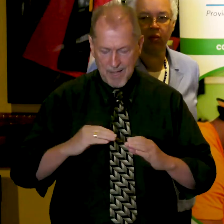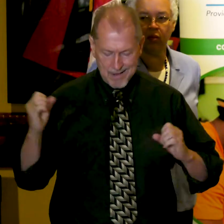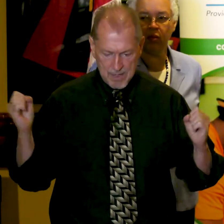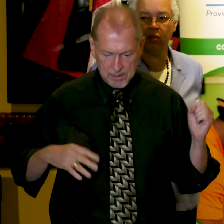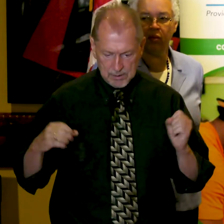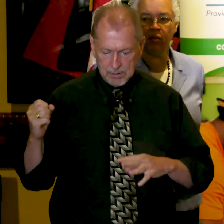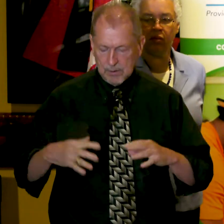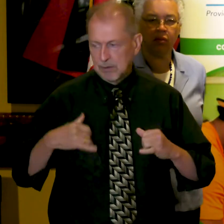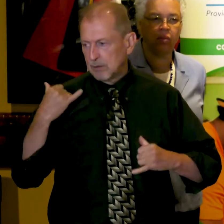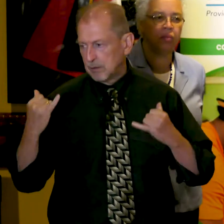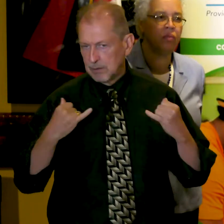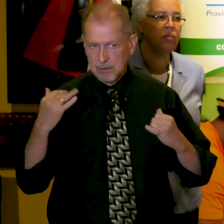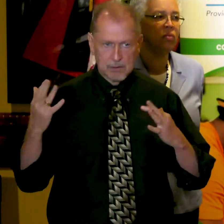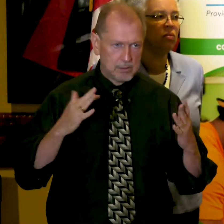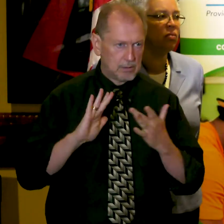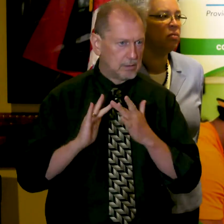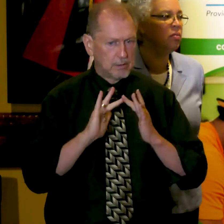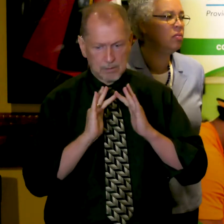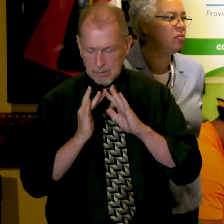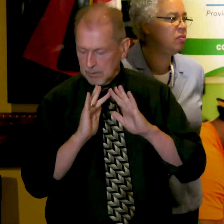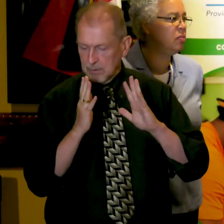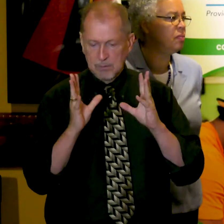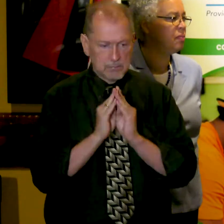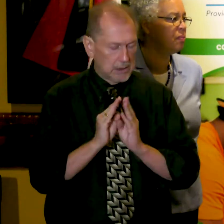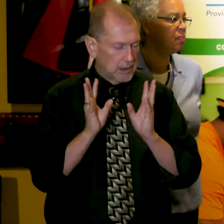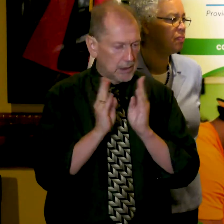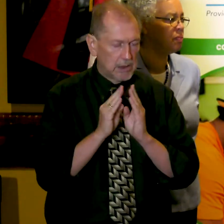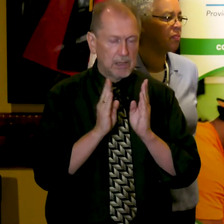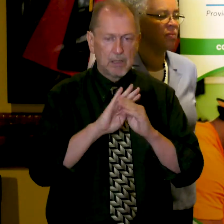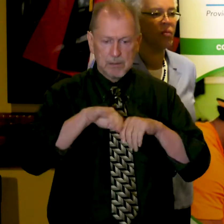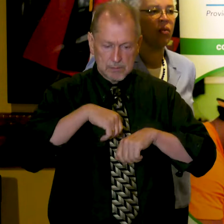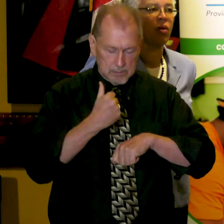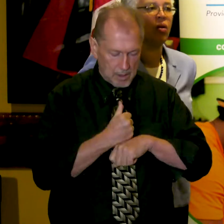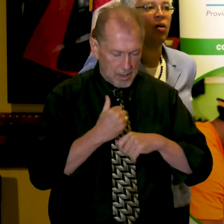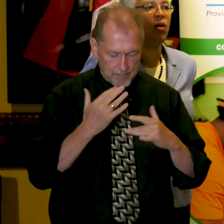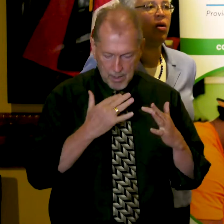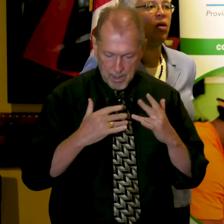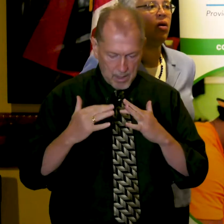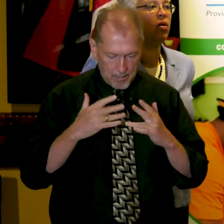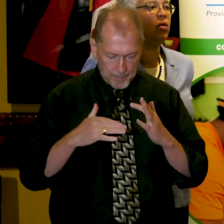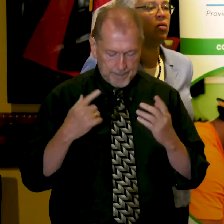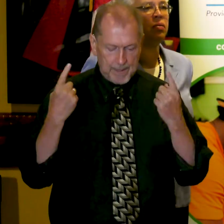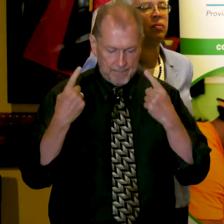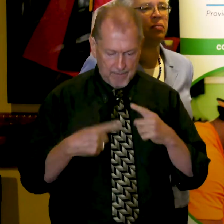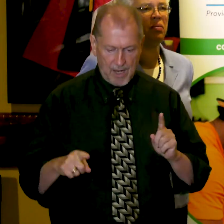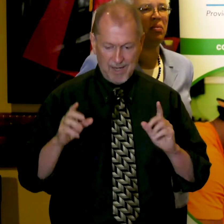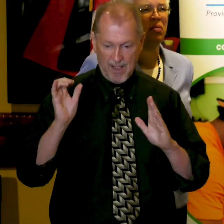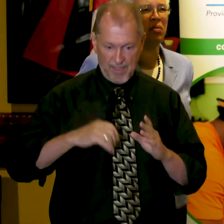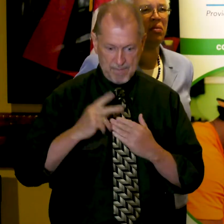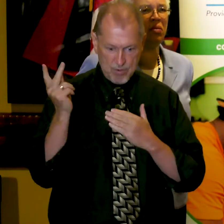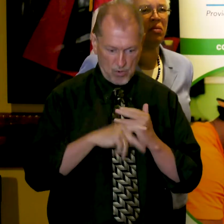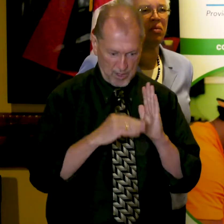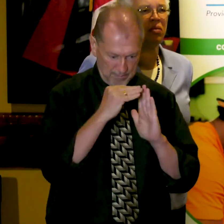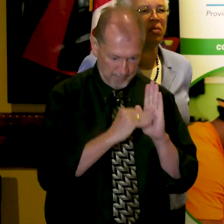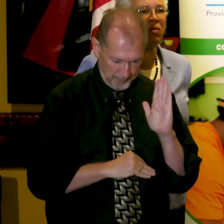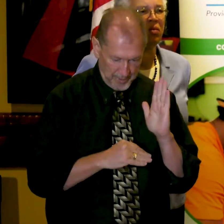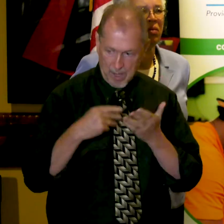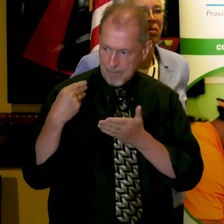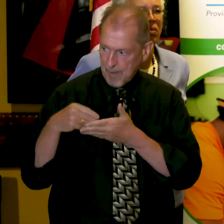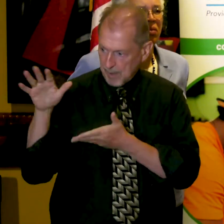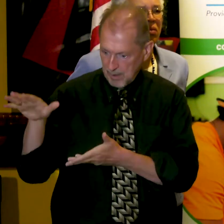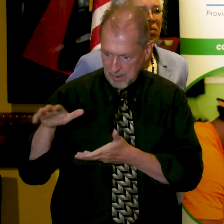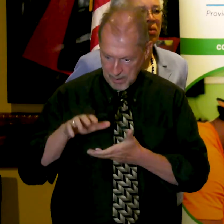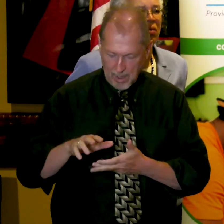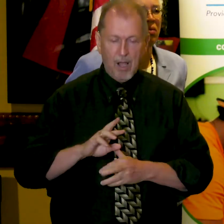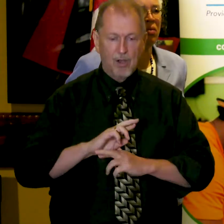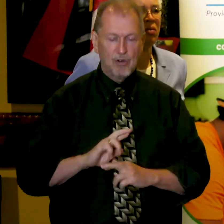strategies and planning and meetings and conversations to make it work. We are the Hispanic,